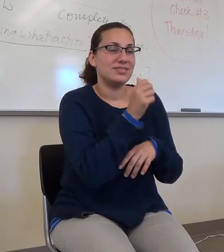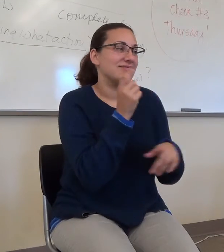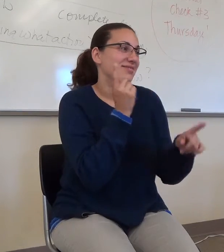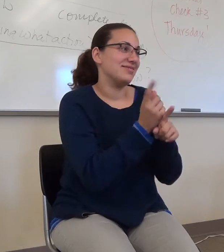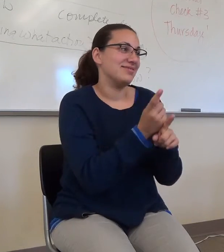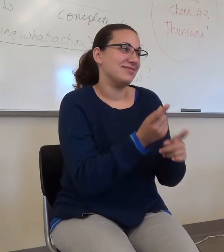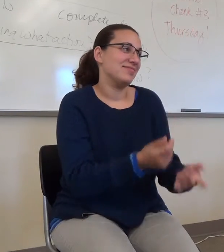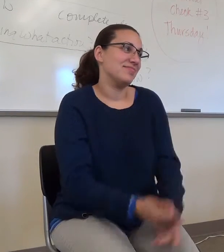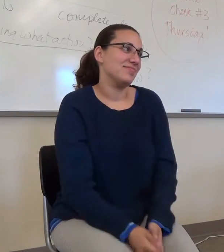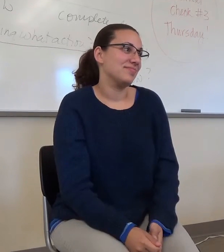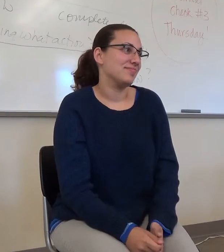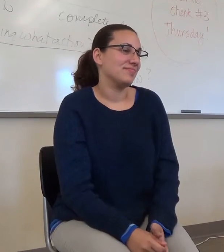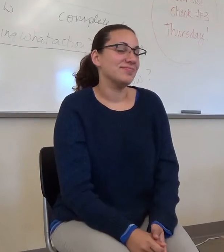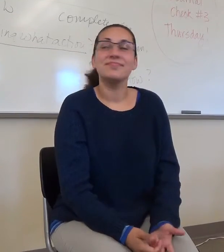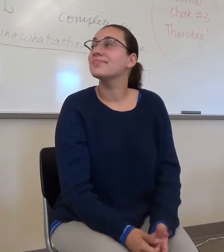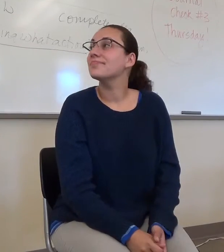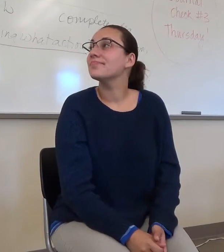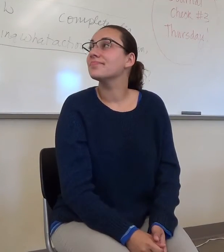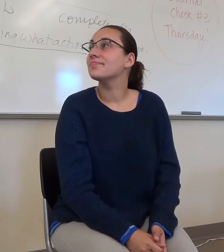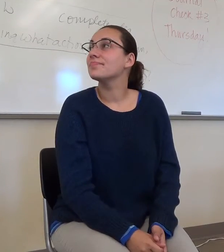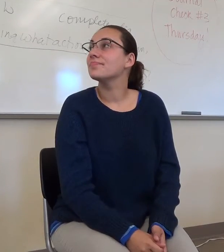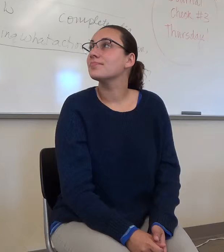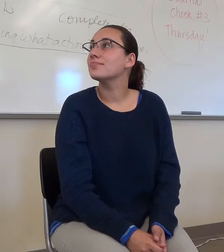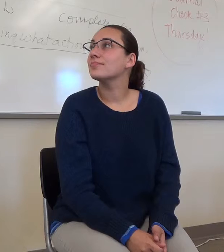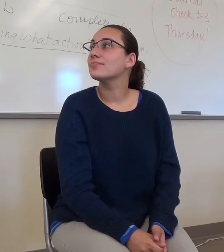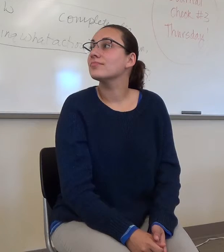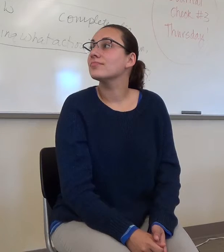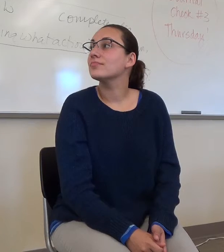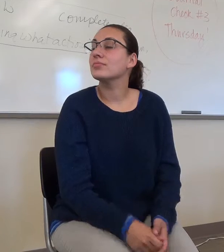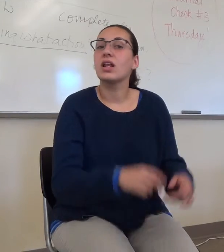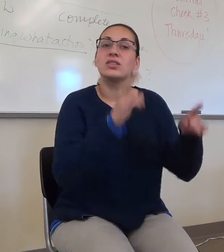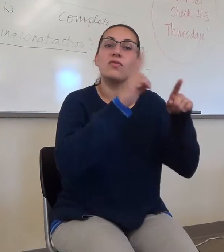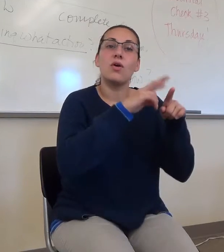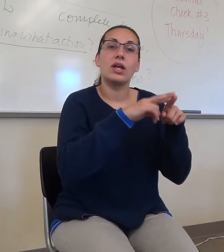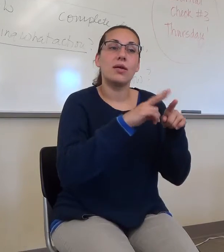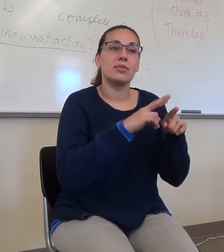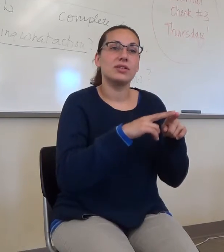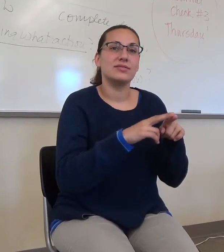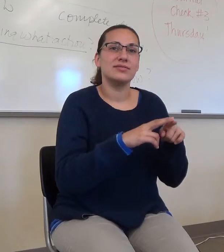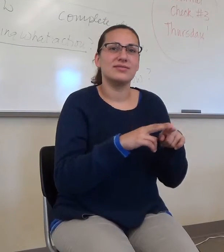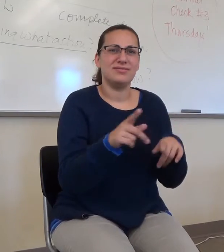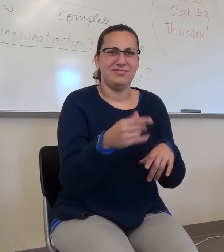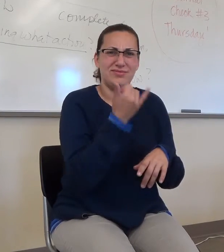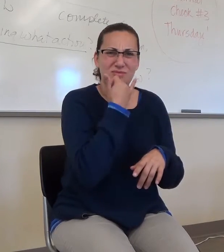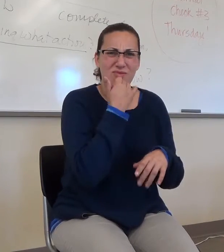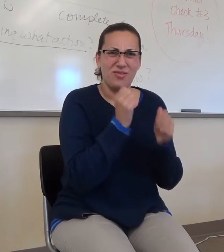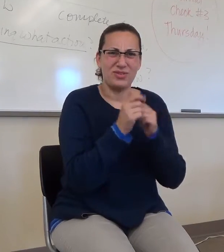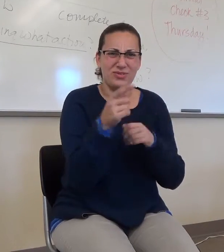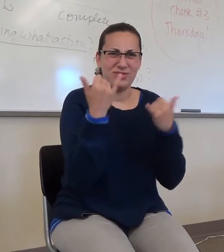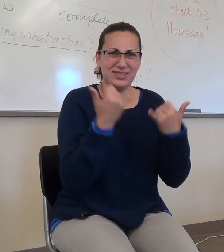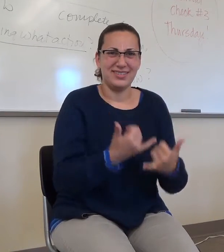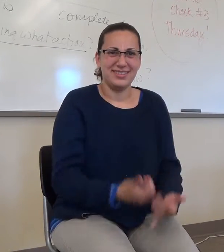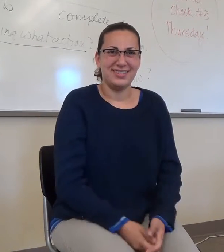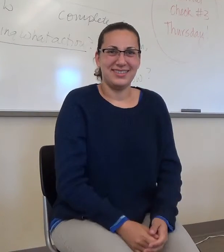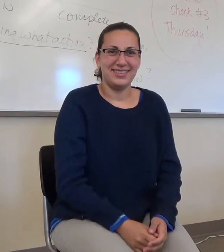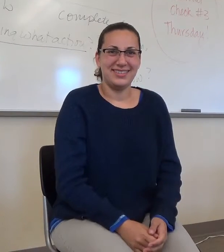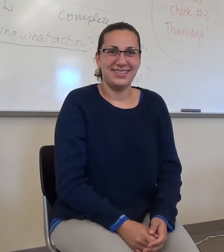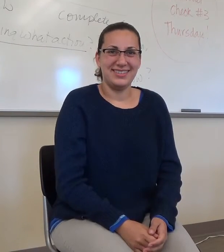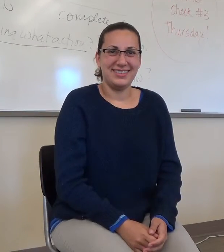Oops. Oh, that's the vocabulary. I think I may, I haven't been talking about these vocabulary cases,